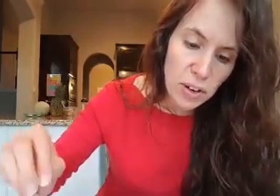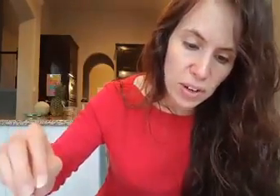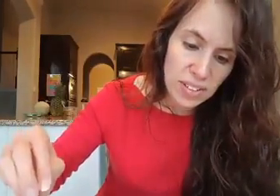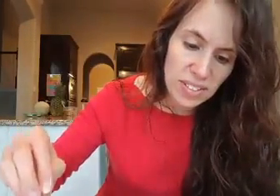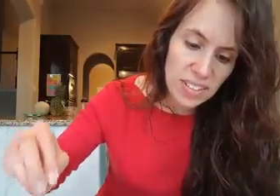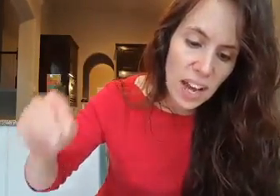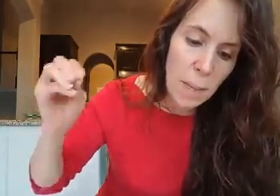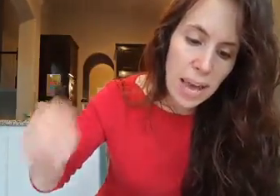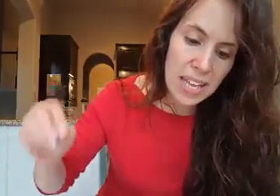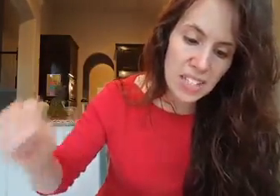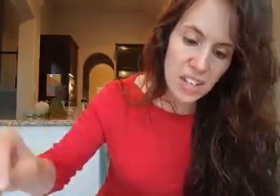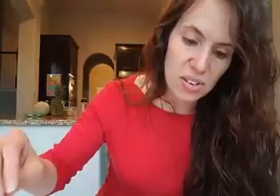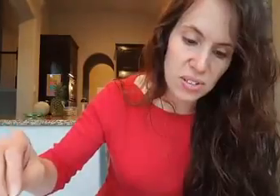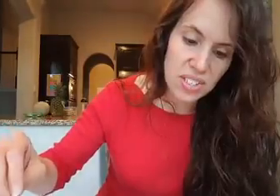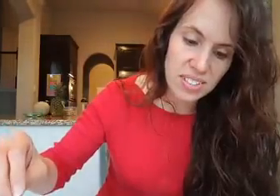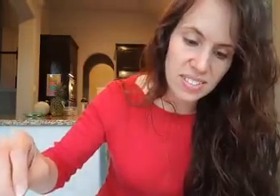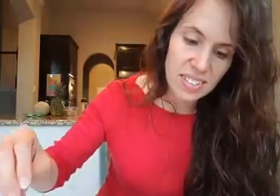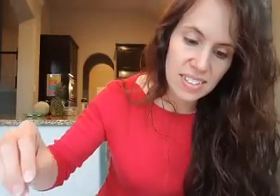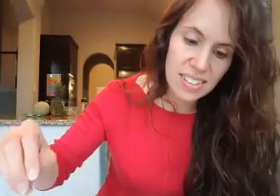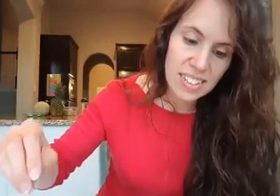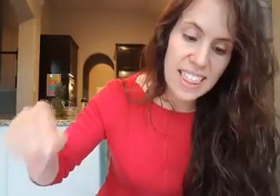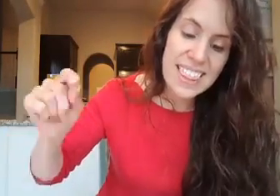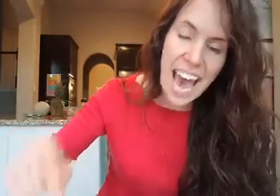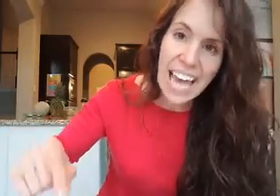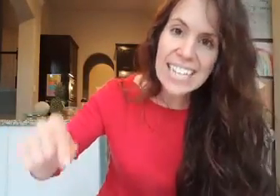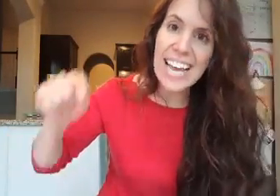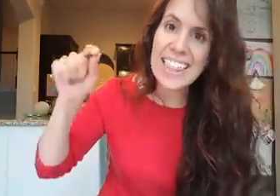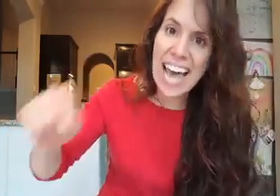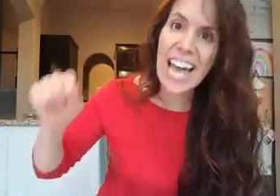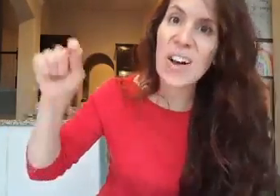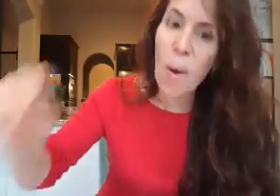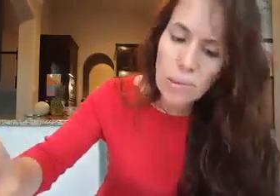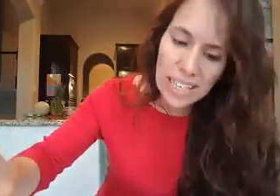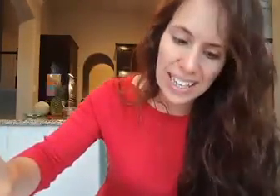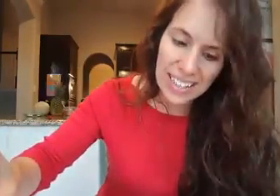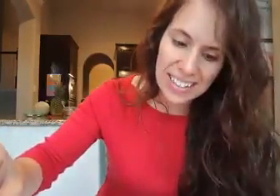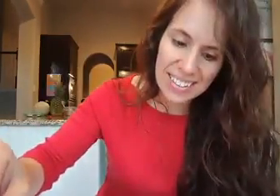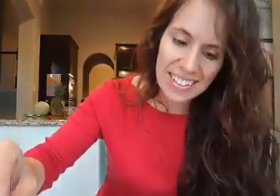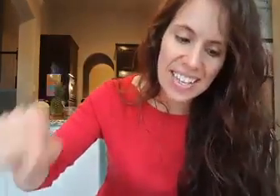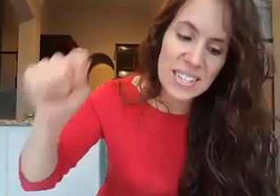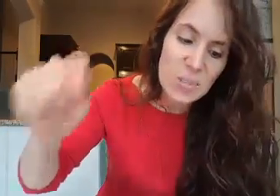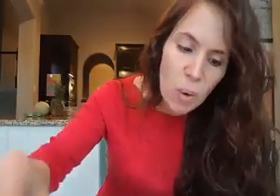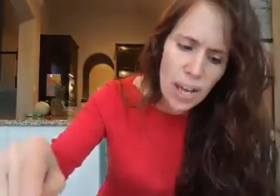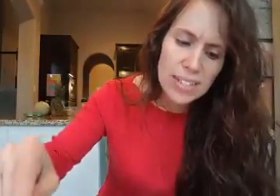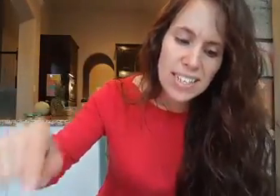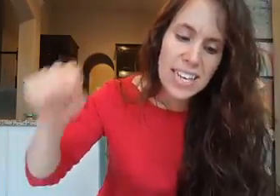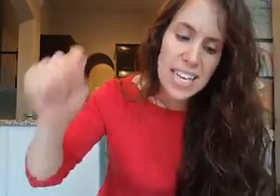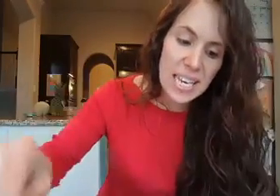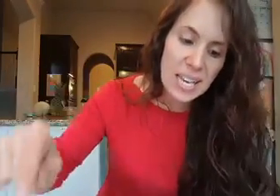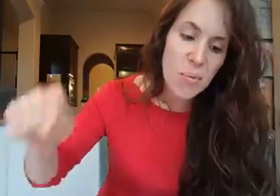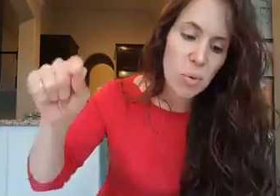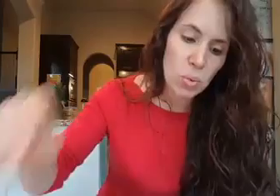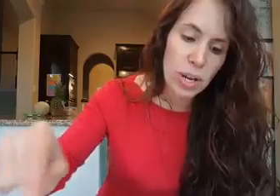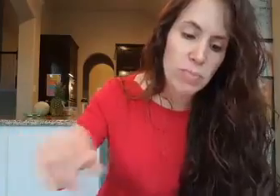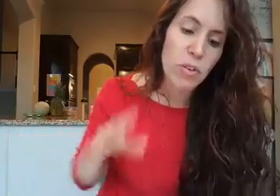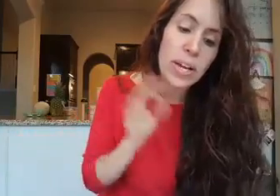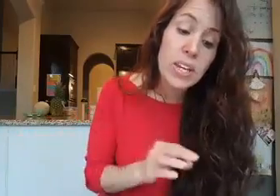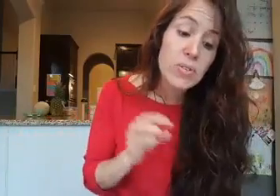a man sows, that and that only is what he will reap. For he who